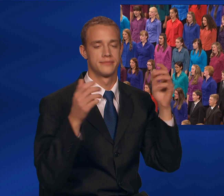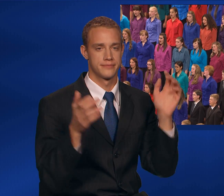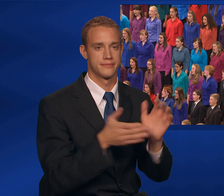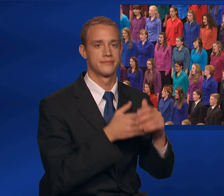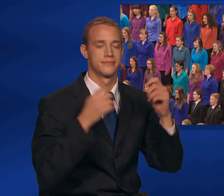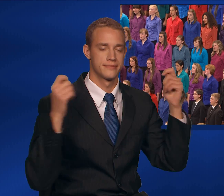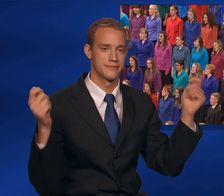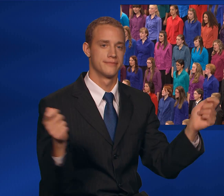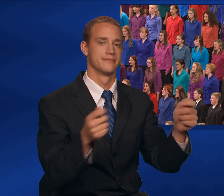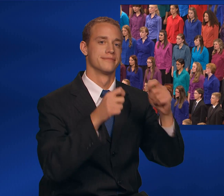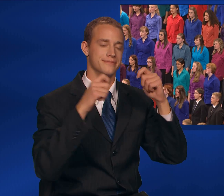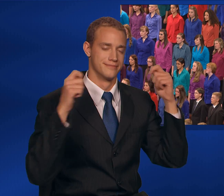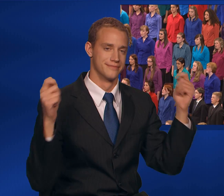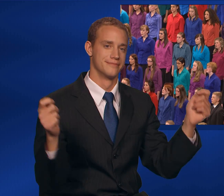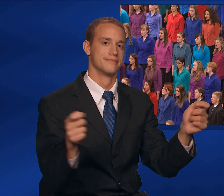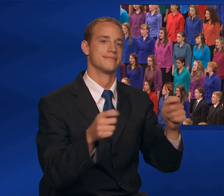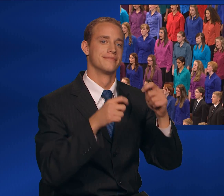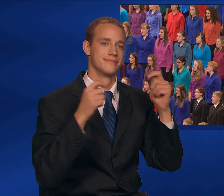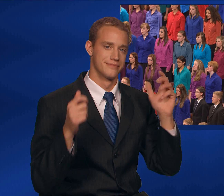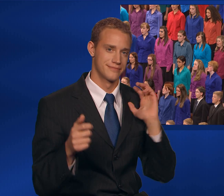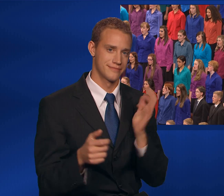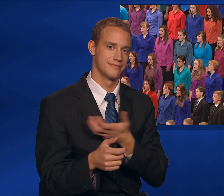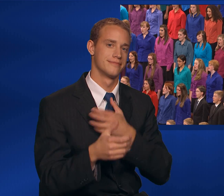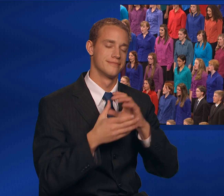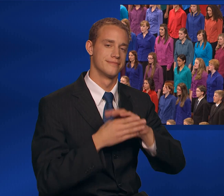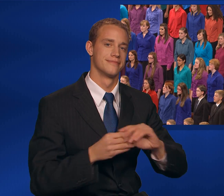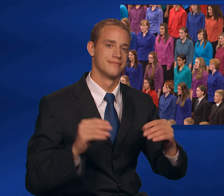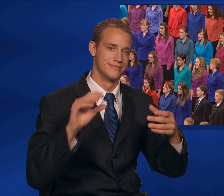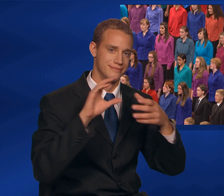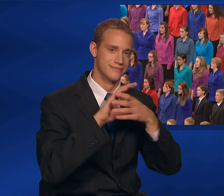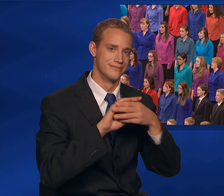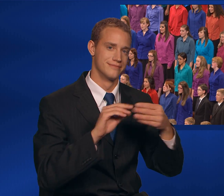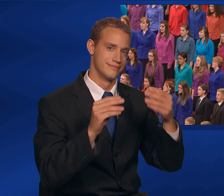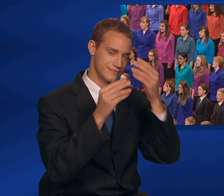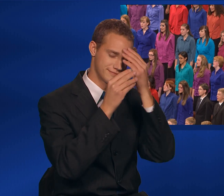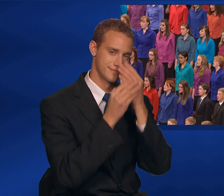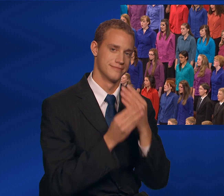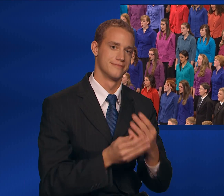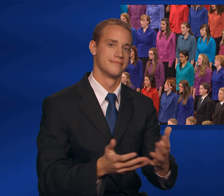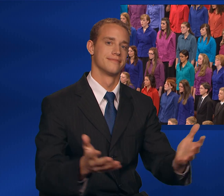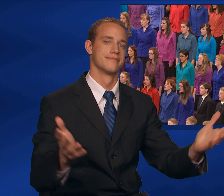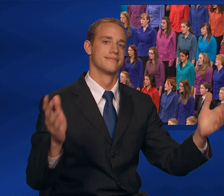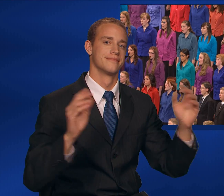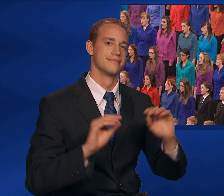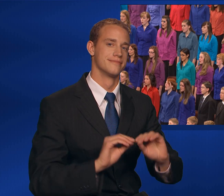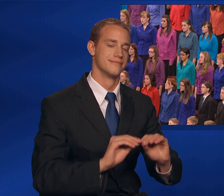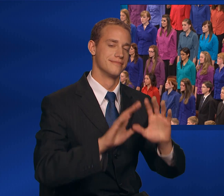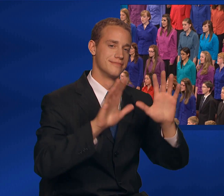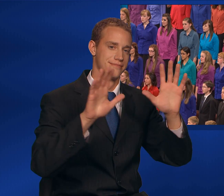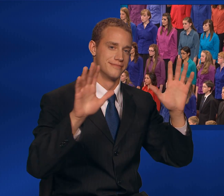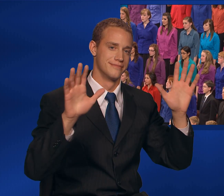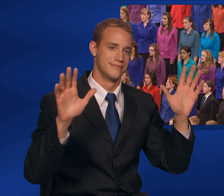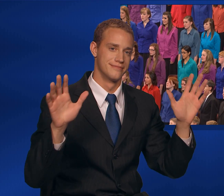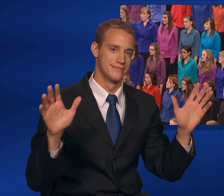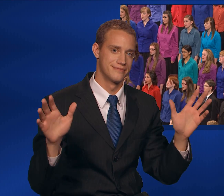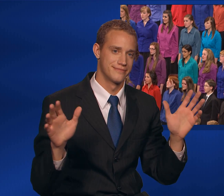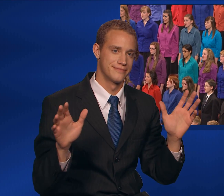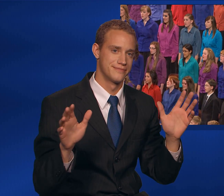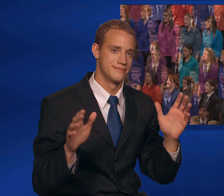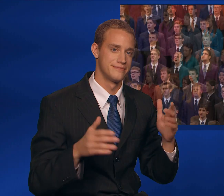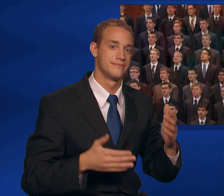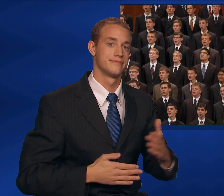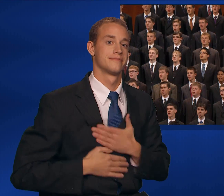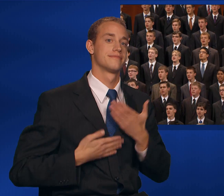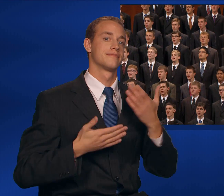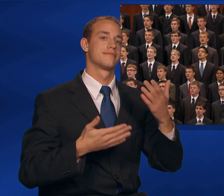Alleluia, alleluia, bright and clear our voices ring.